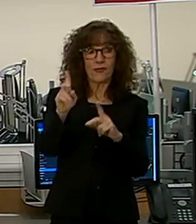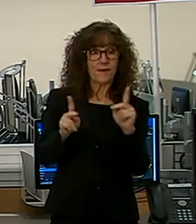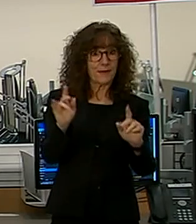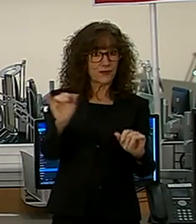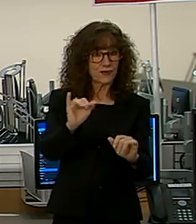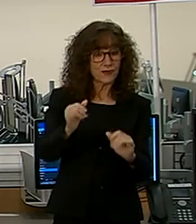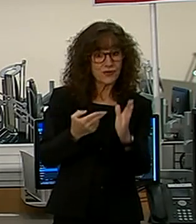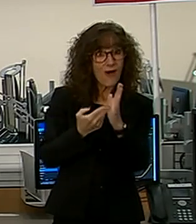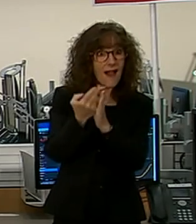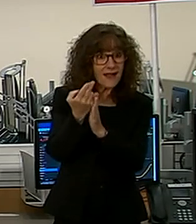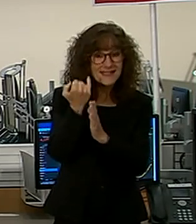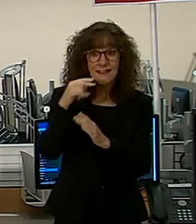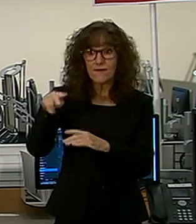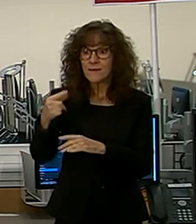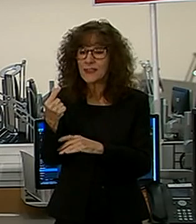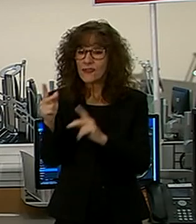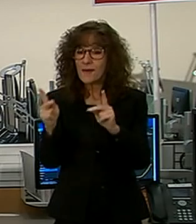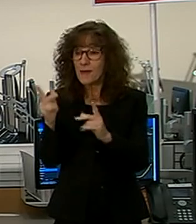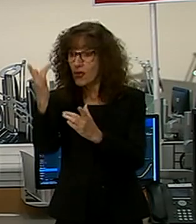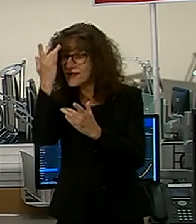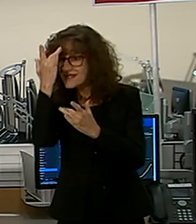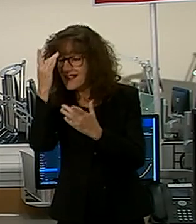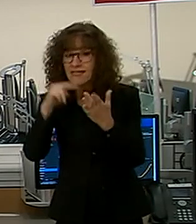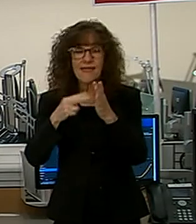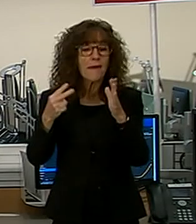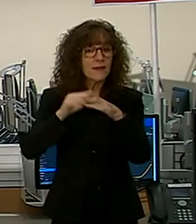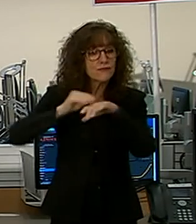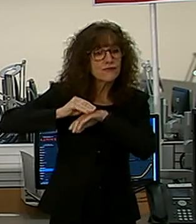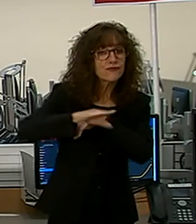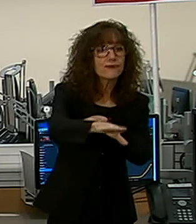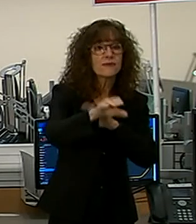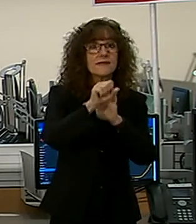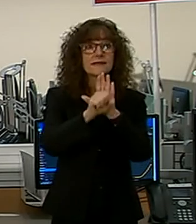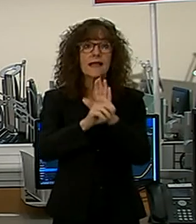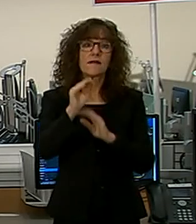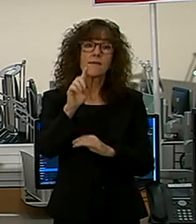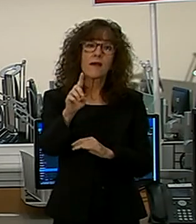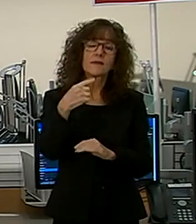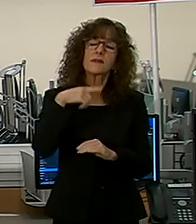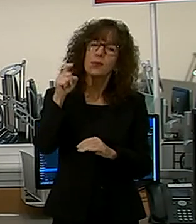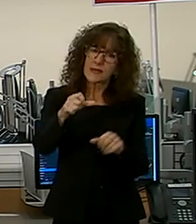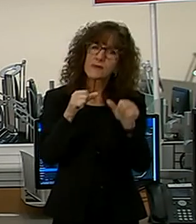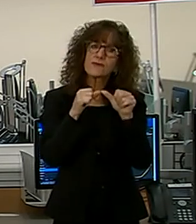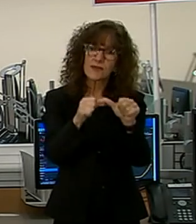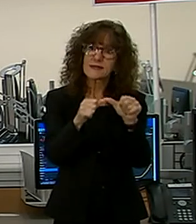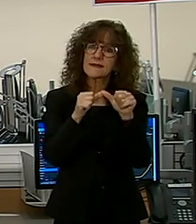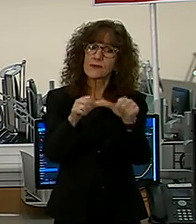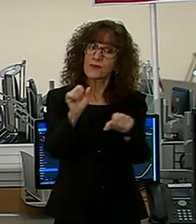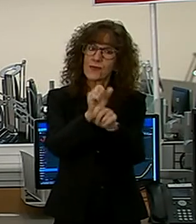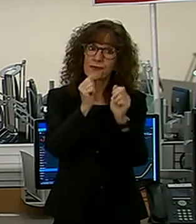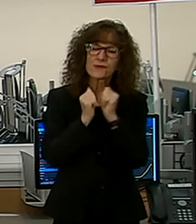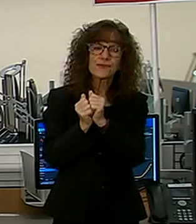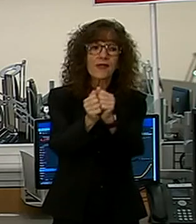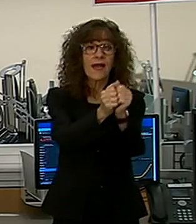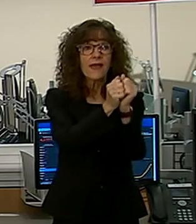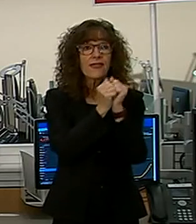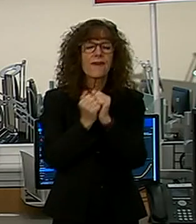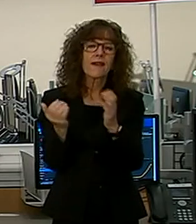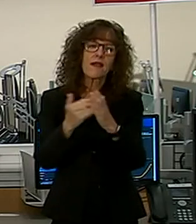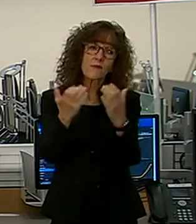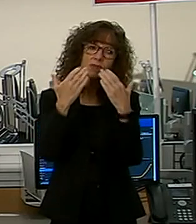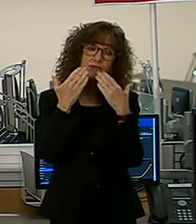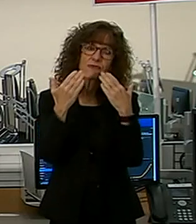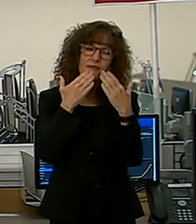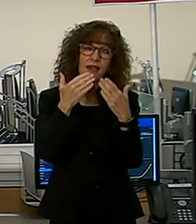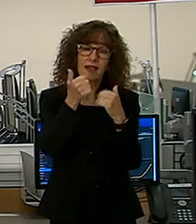matter is that if Prince Georgians are sick, so is the rest of the state of Maryland. And so please, we need to continue to work together. Again, I want to